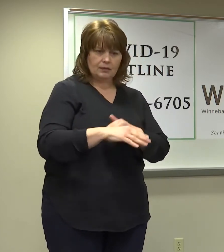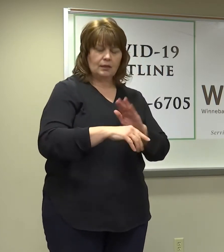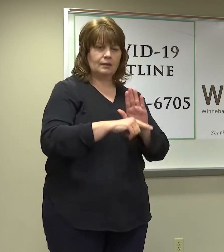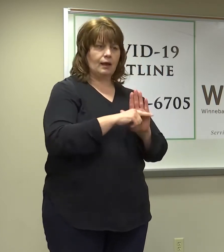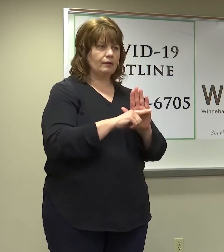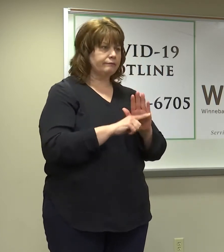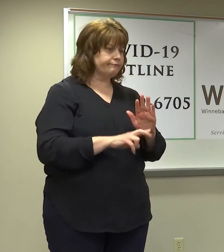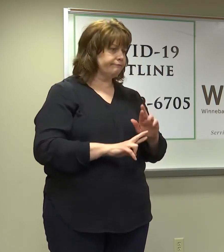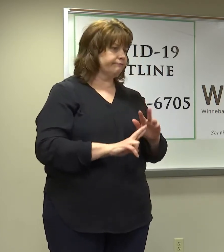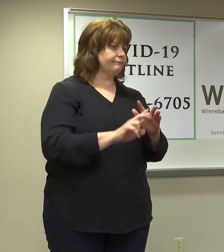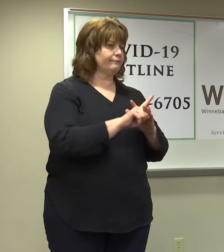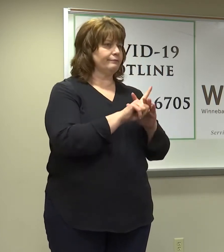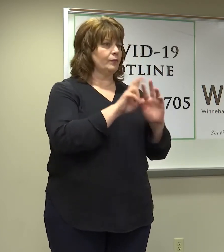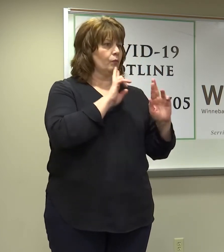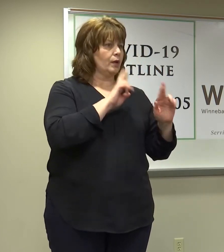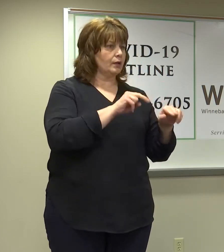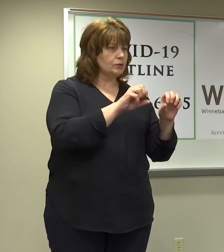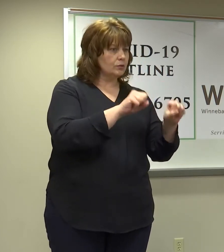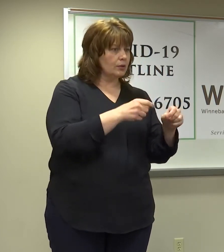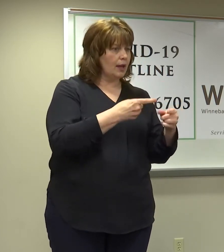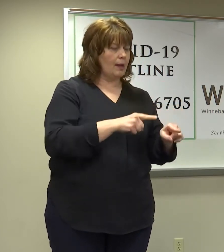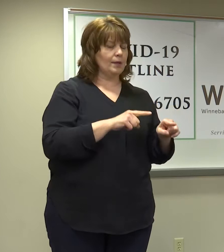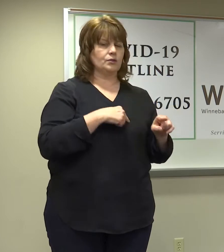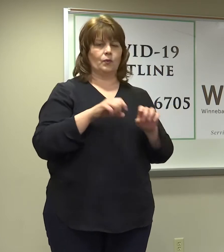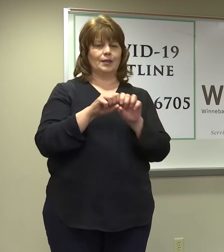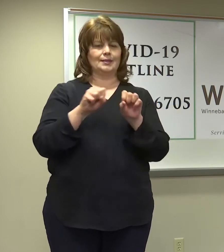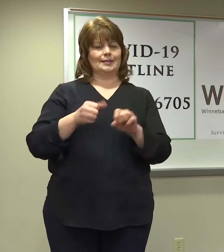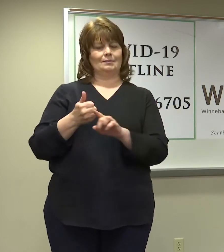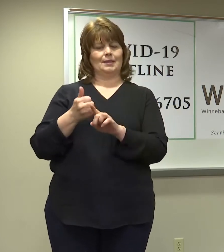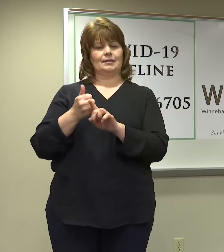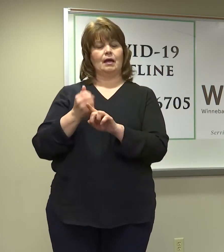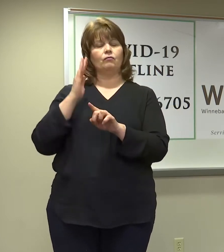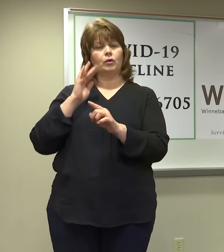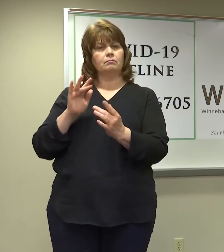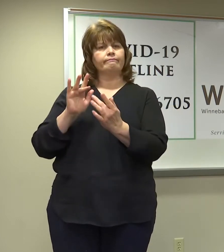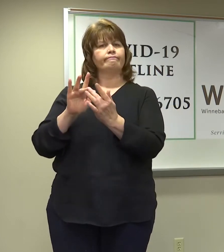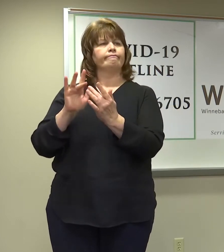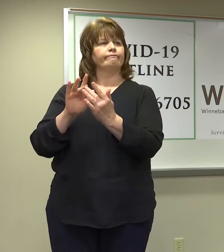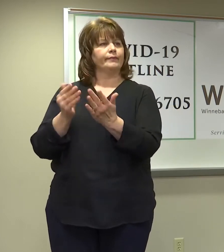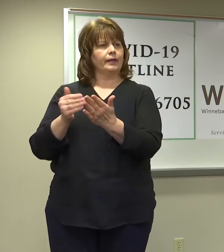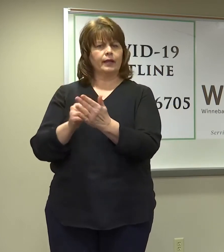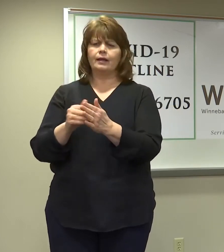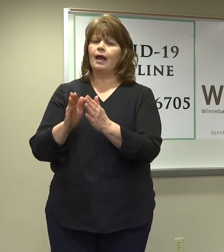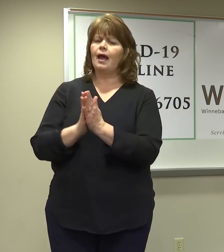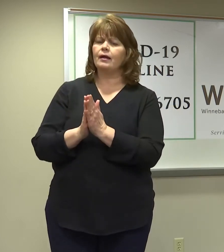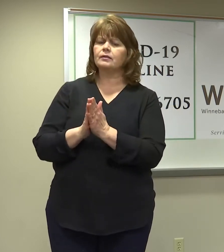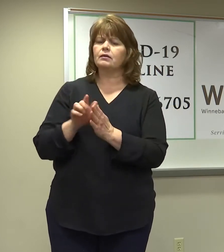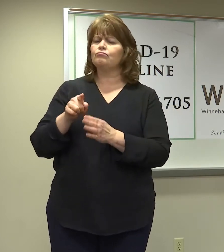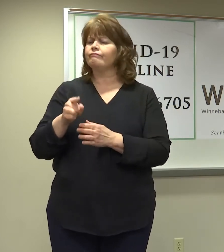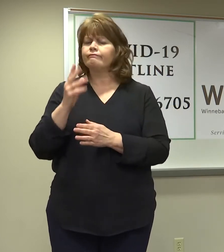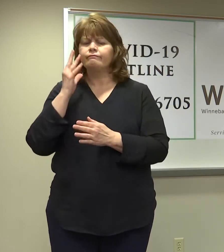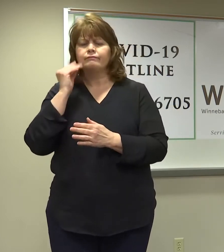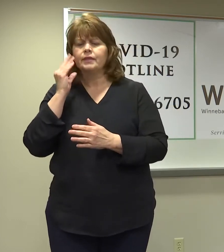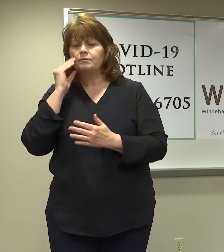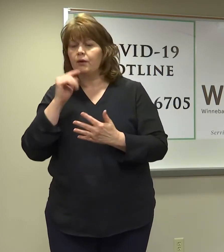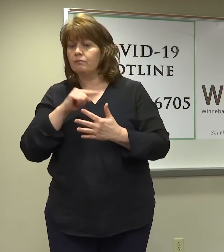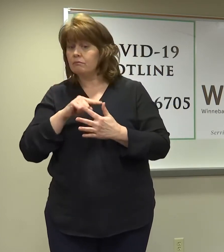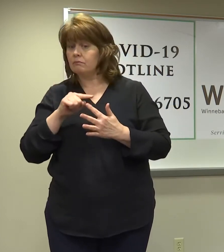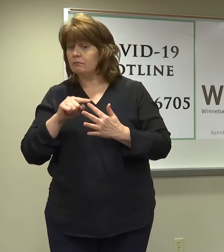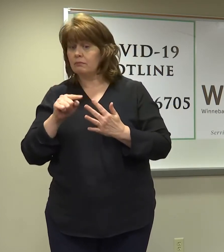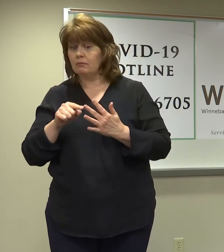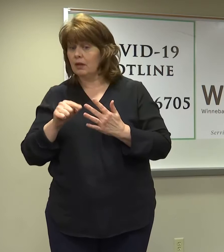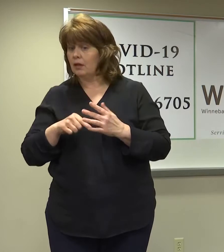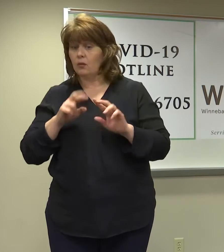effects? This system will also follow up after vaccinations are received. It will ask about side effects and reactions. So